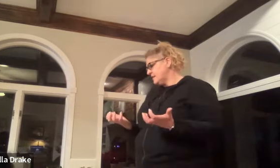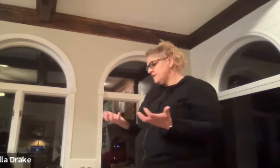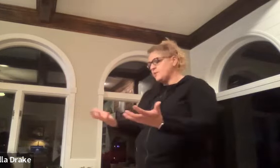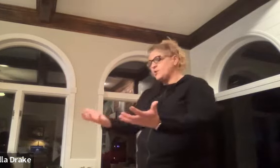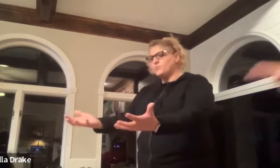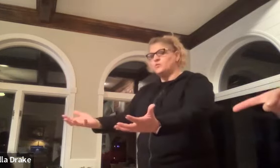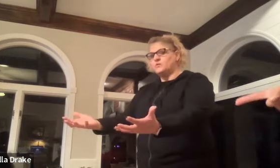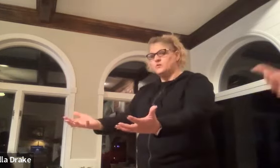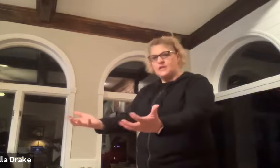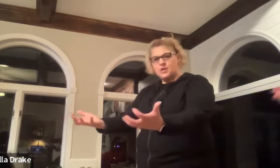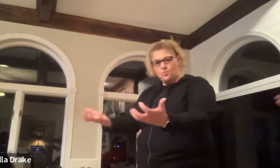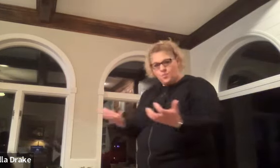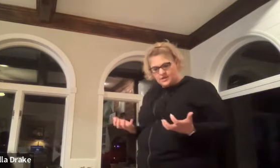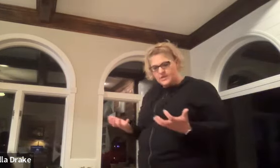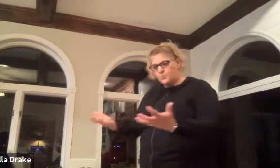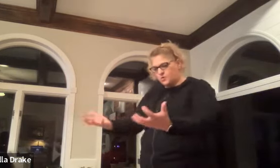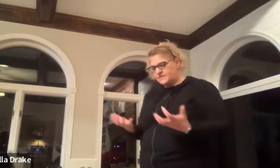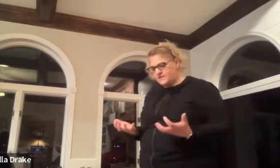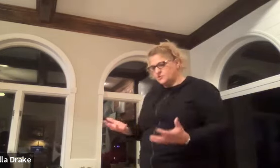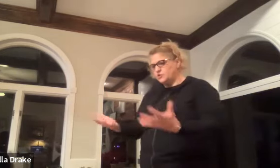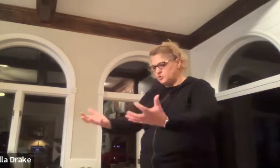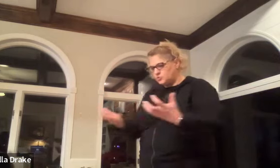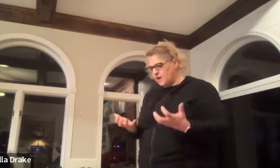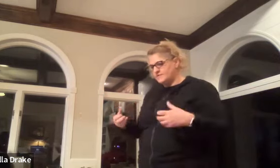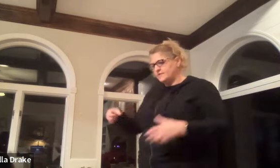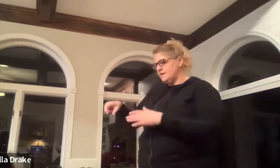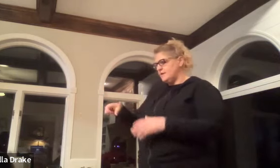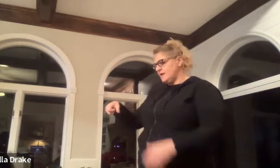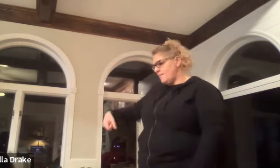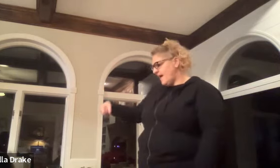like you're you want you like you're pulling something to you do you want a bag